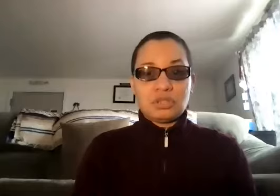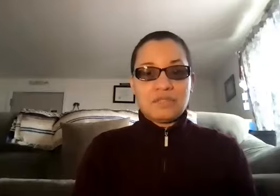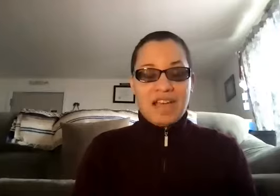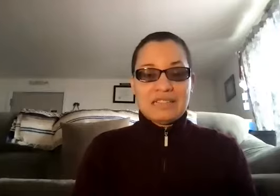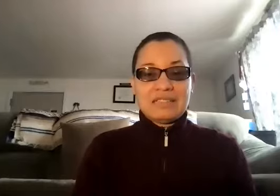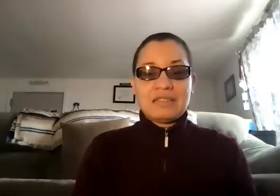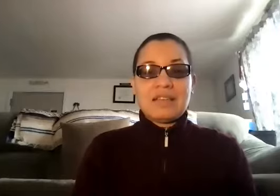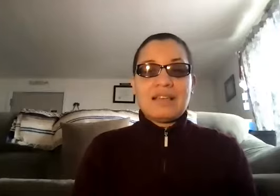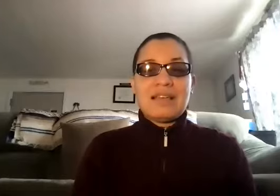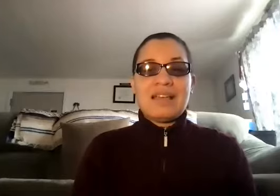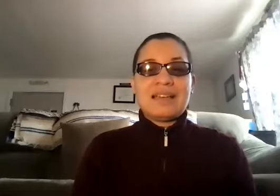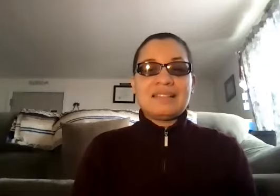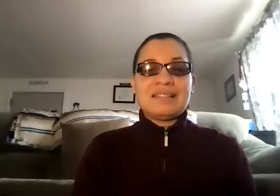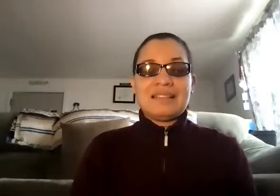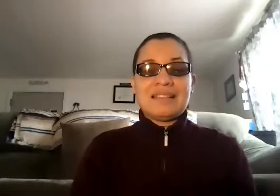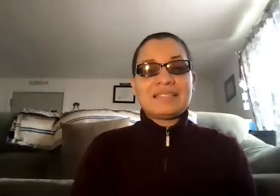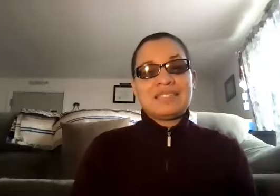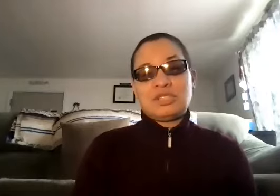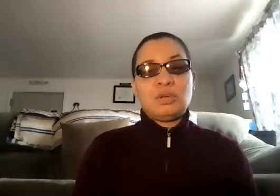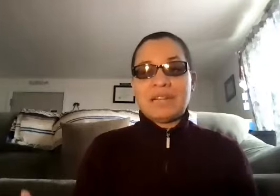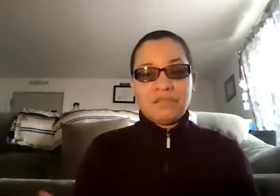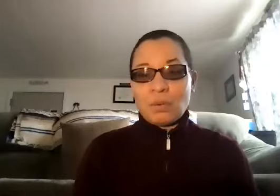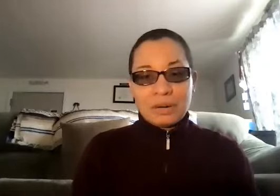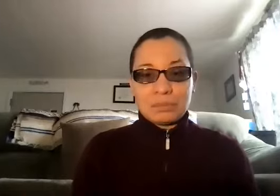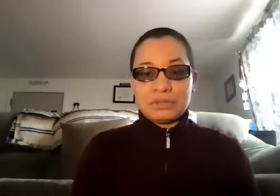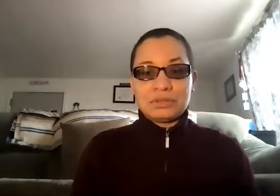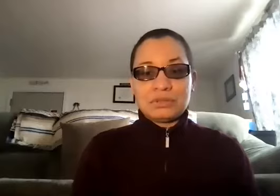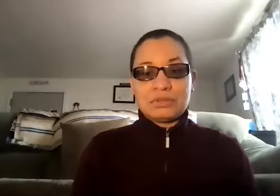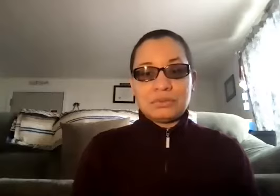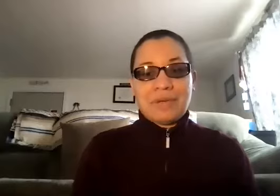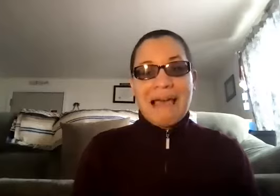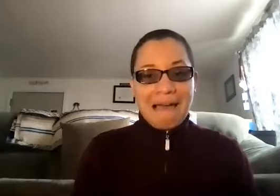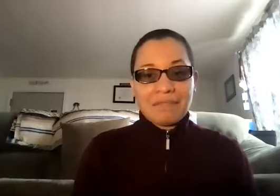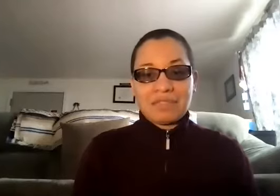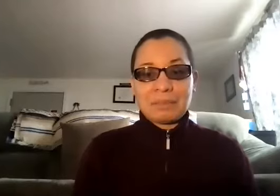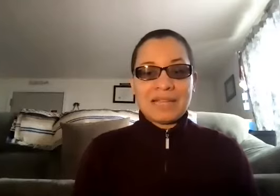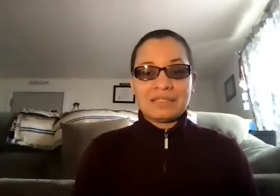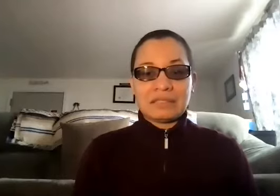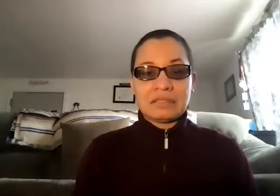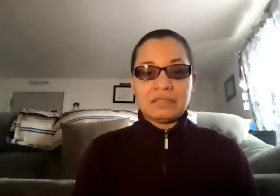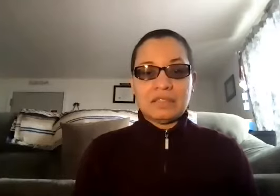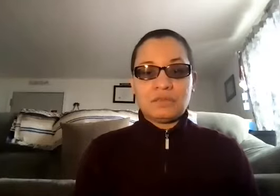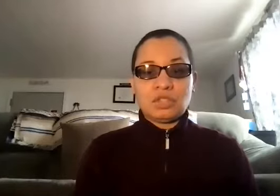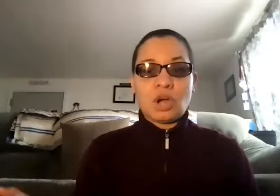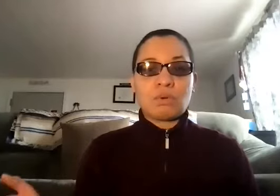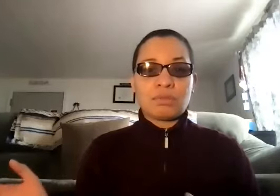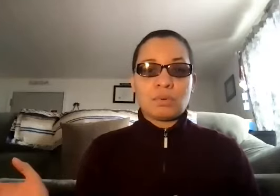device. And that's just too many phone numbers to have, especially if you're going through